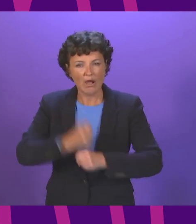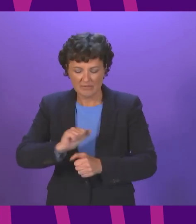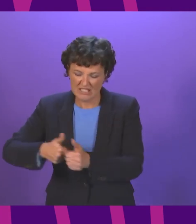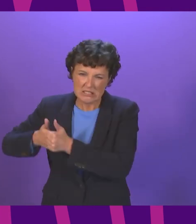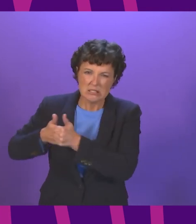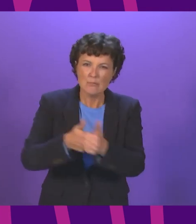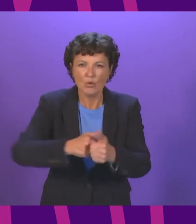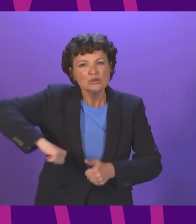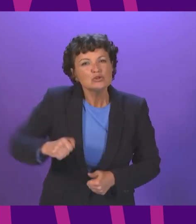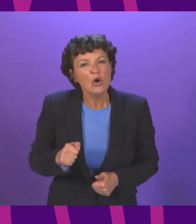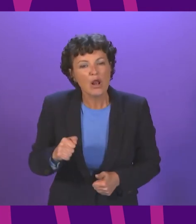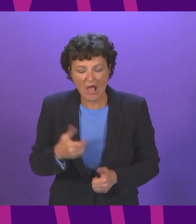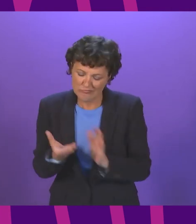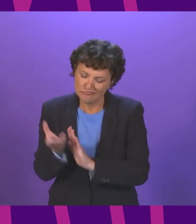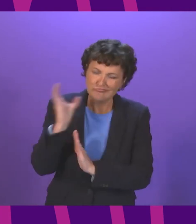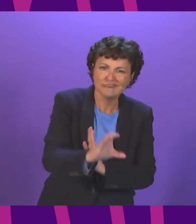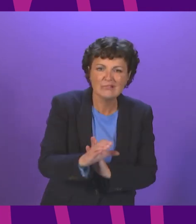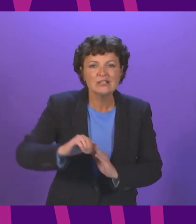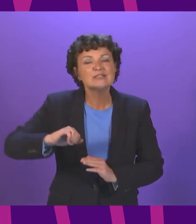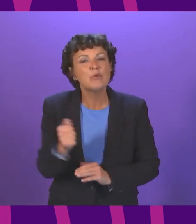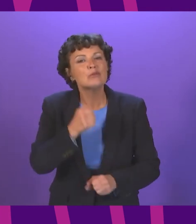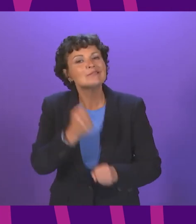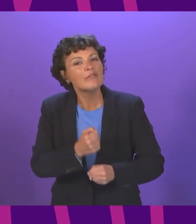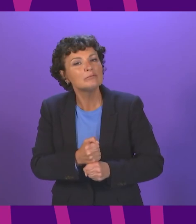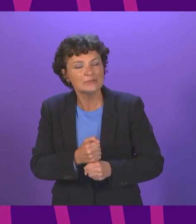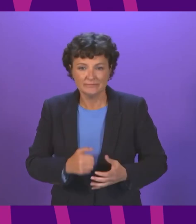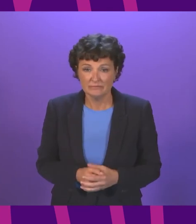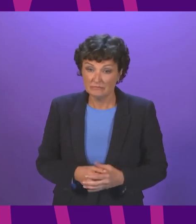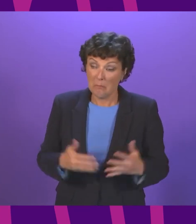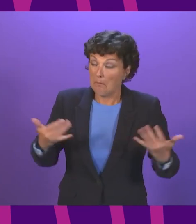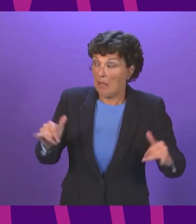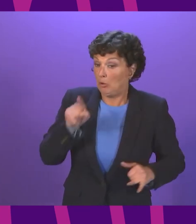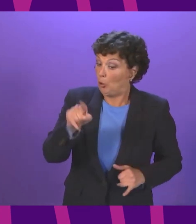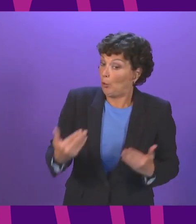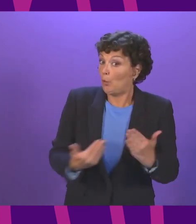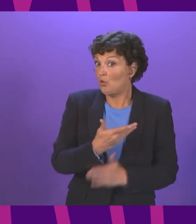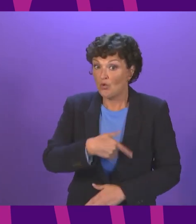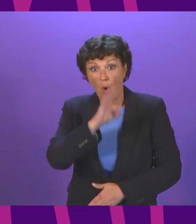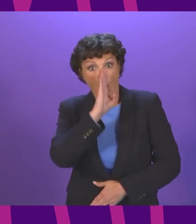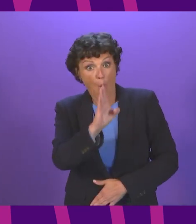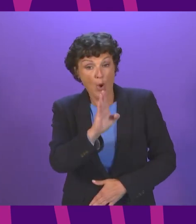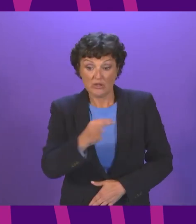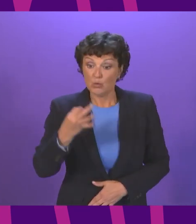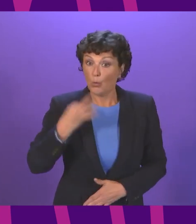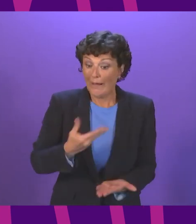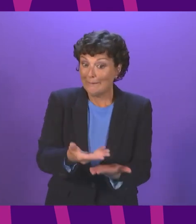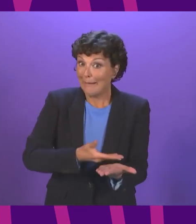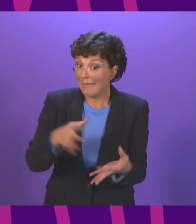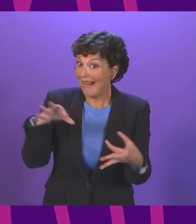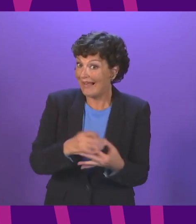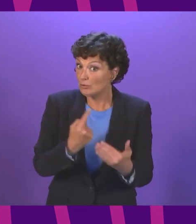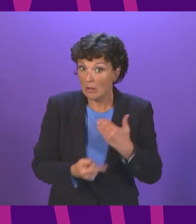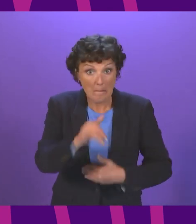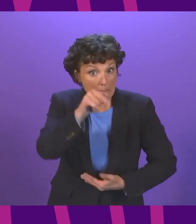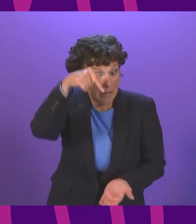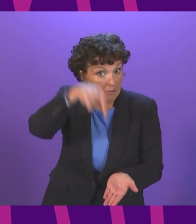and supporting the Scottish government but perhaps your new honest white paper and independence might eventually tell the